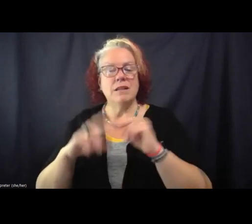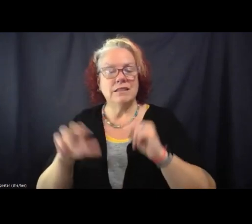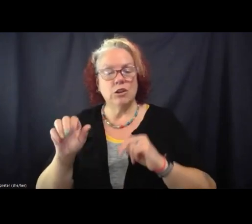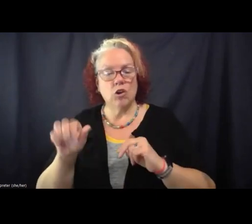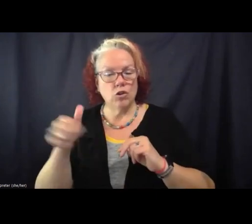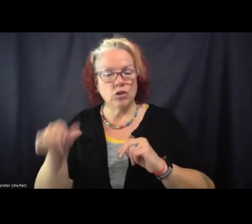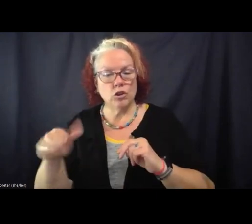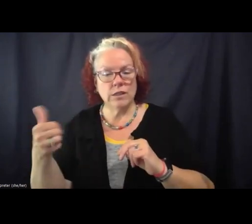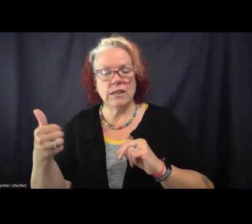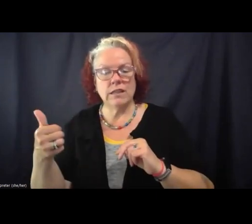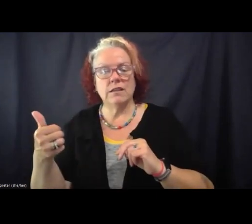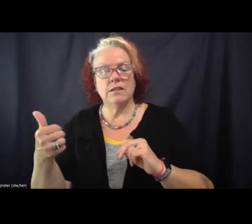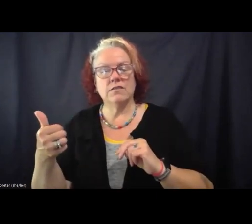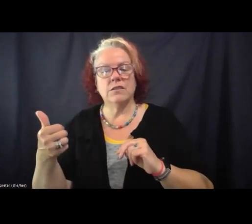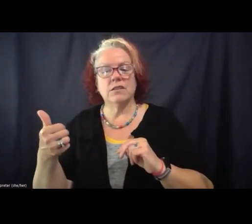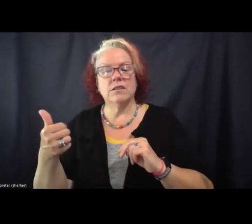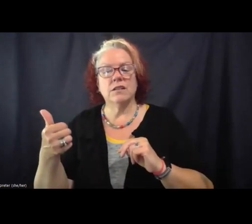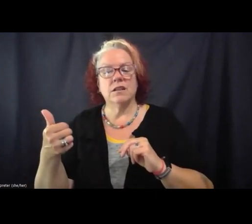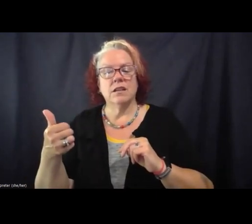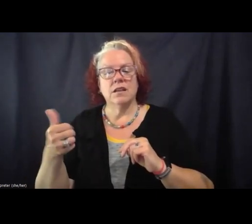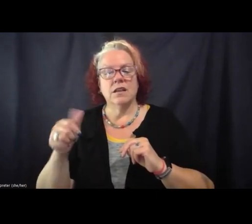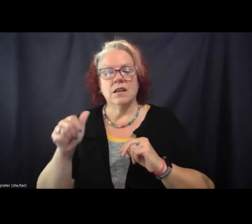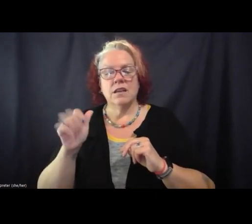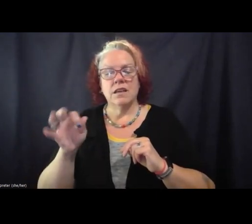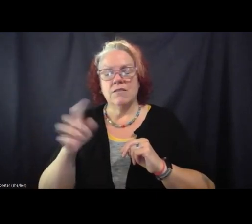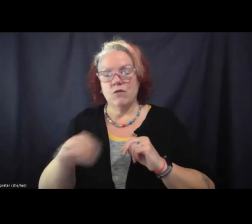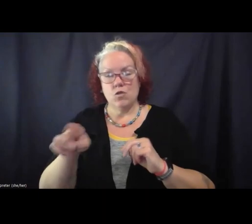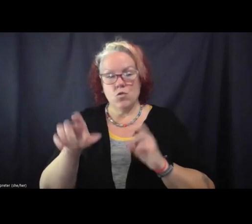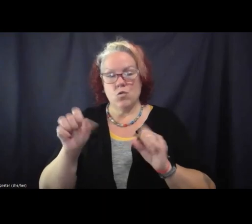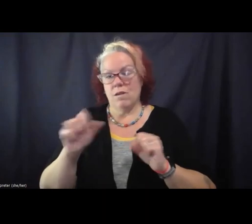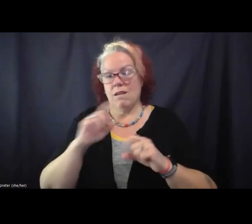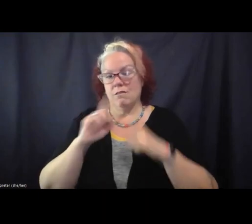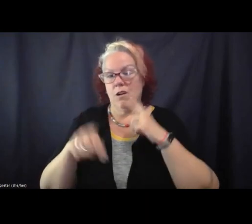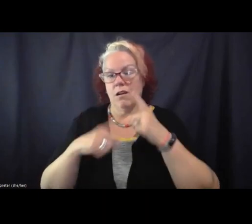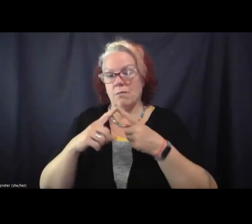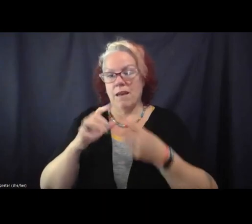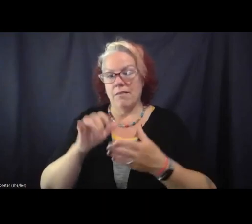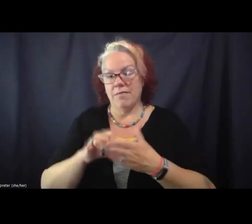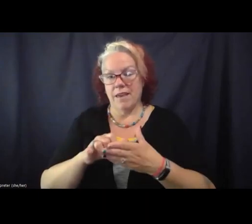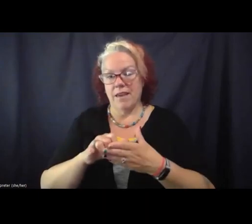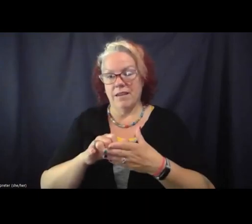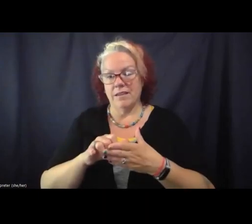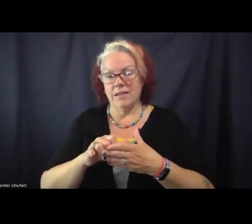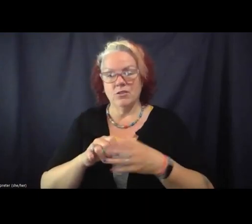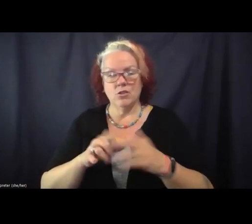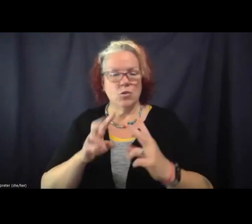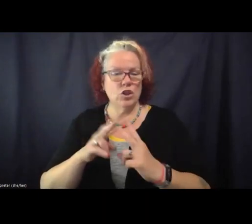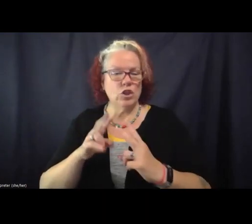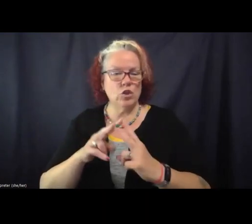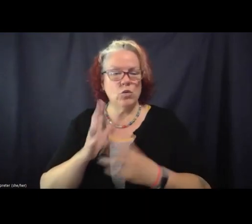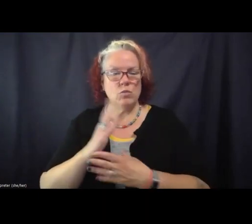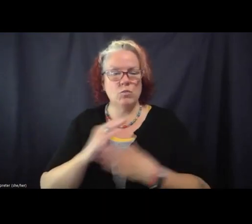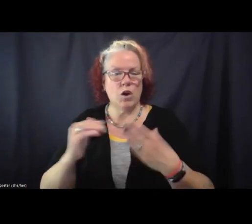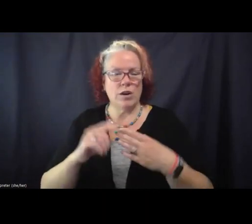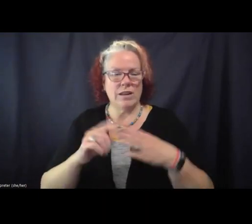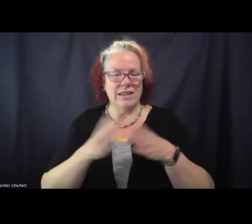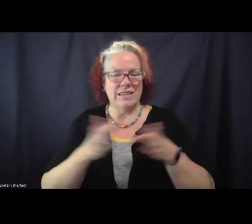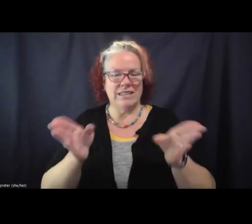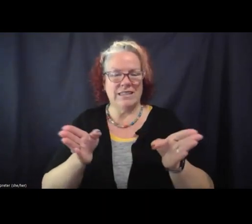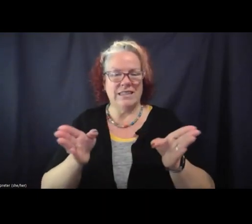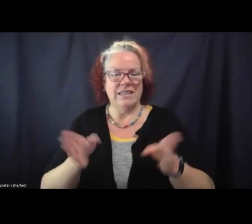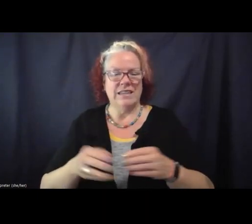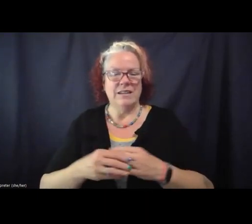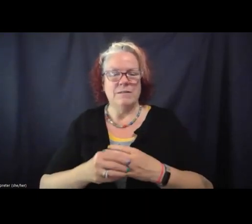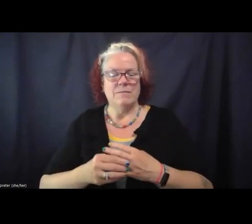um, if, if, y'all can speak a little bit to that and the, the kind of two-partedness that I was speaking to